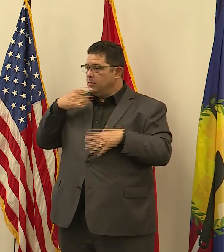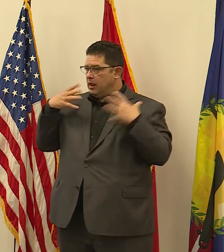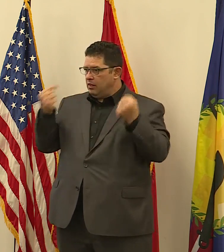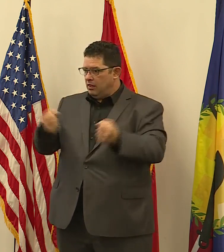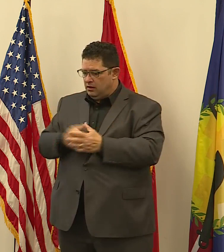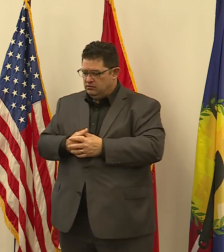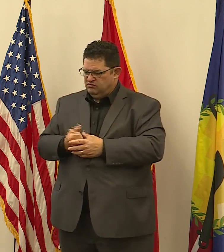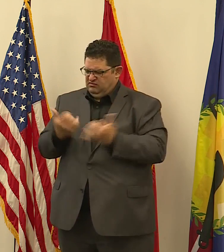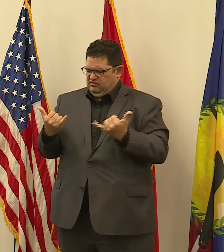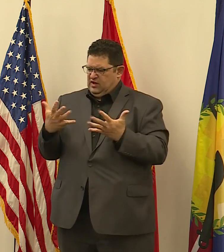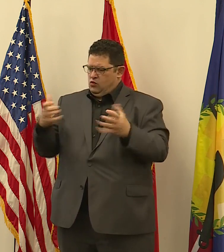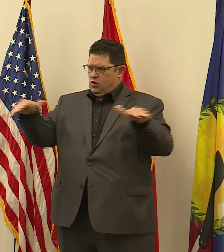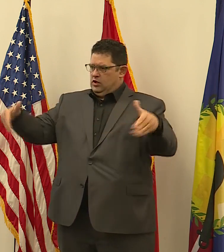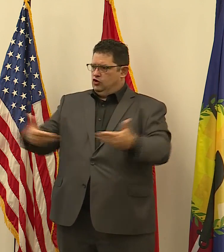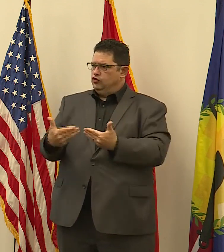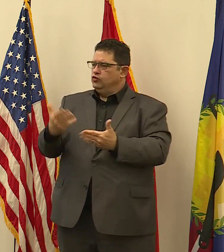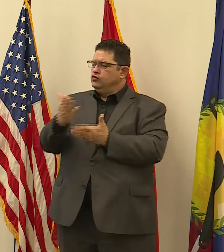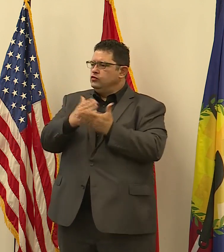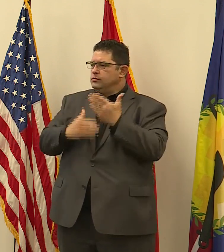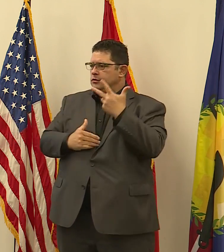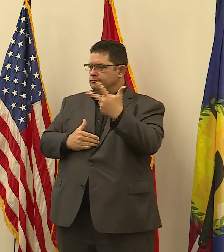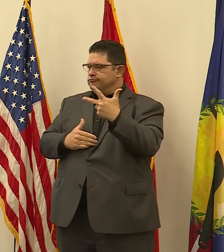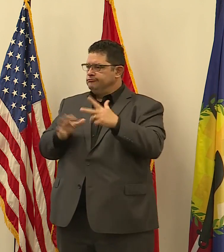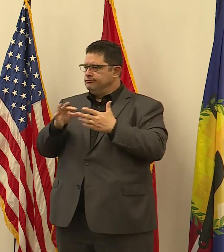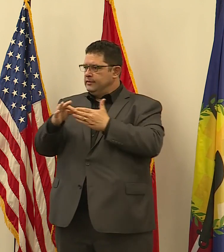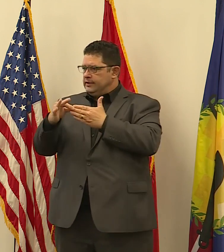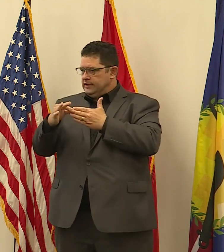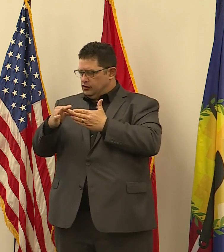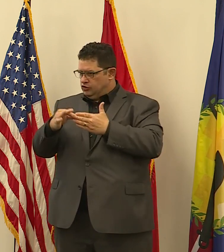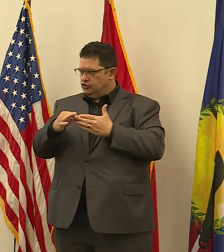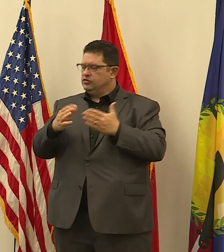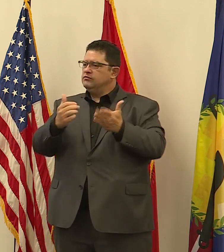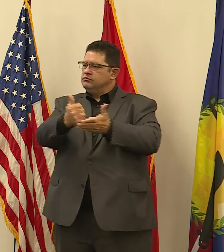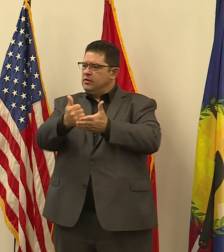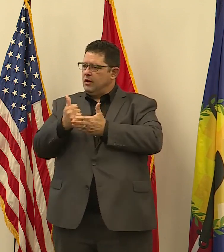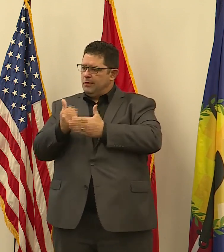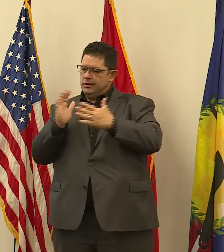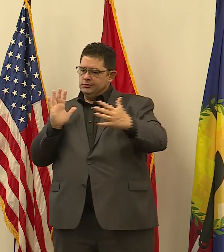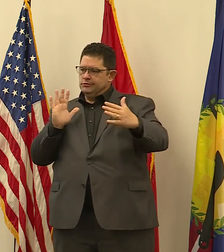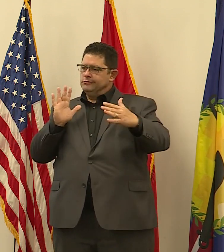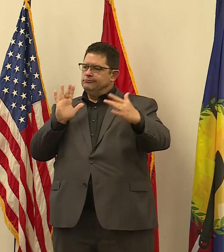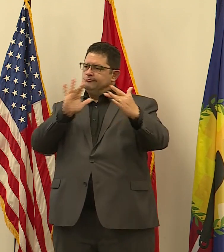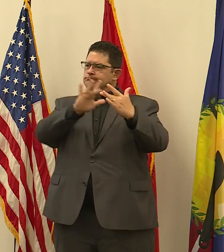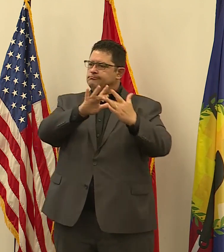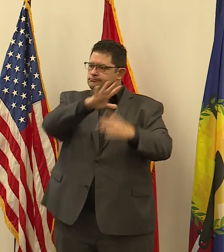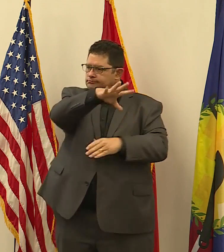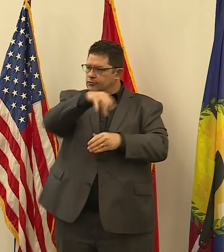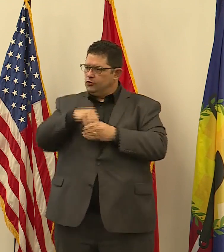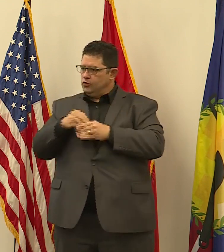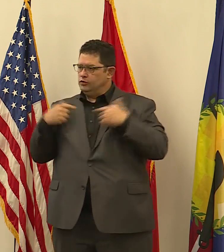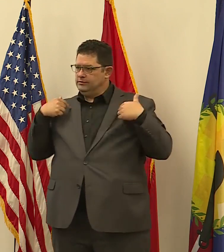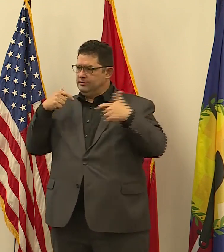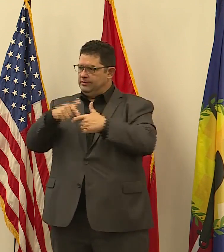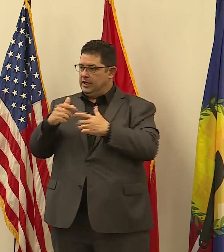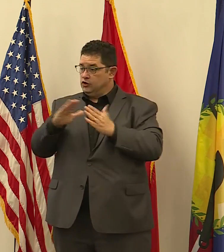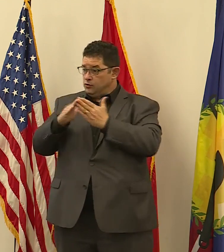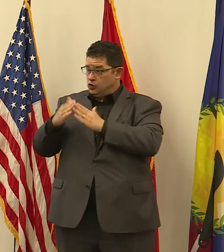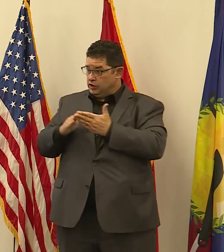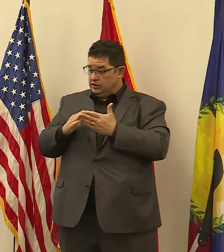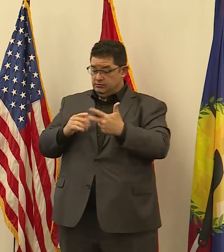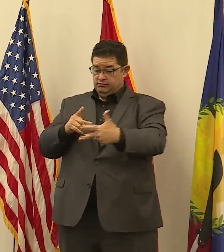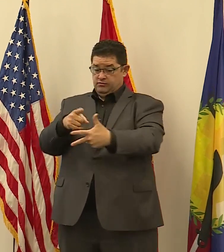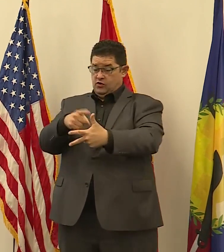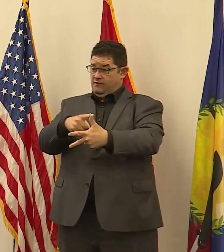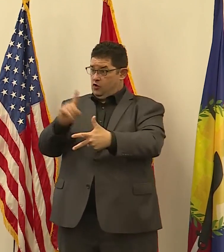who have been advising us on our outreach into the Hispanic community and hear from them. Well,